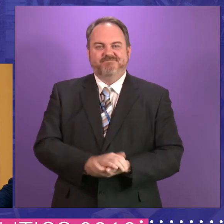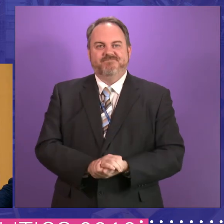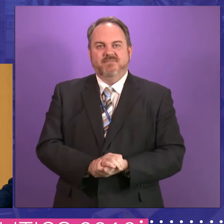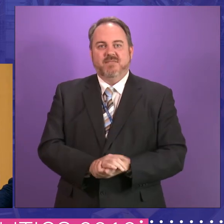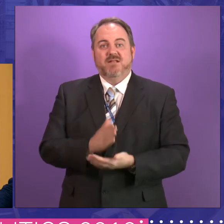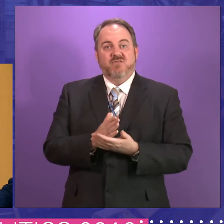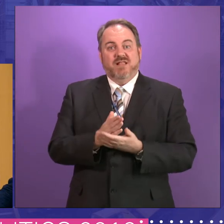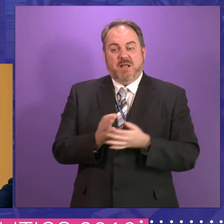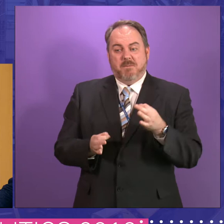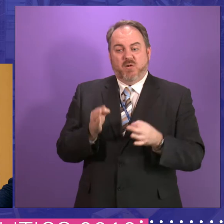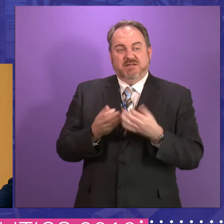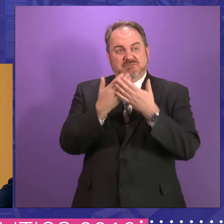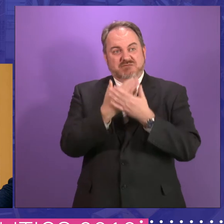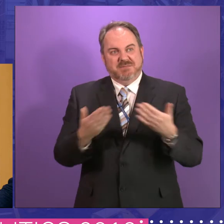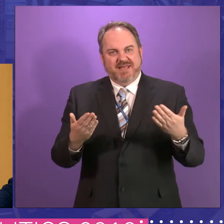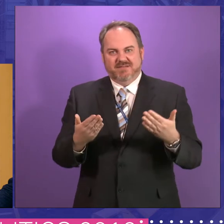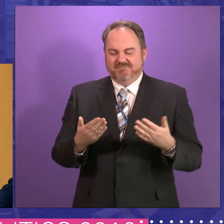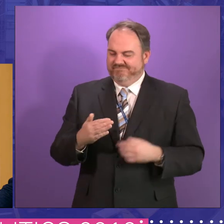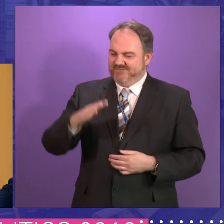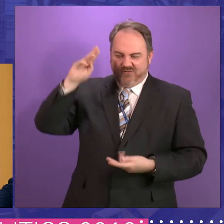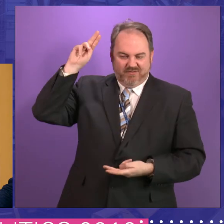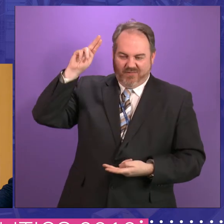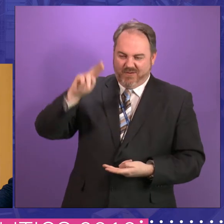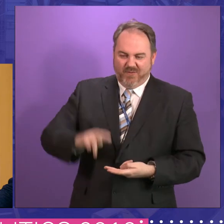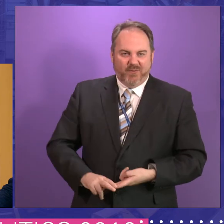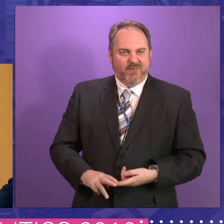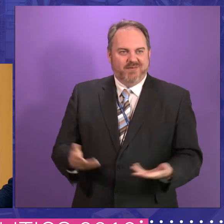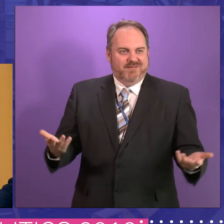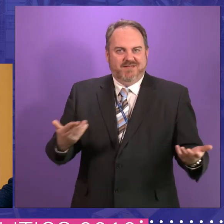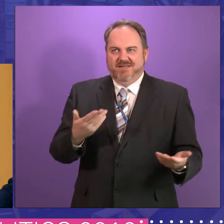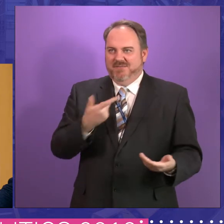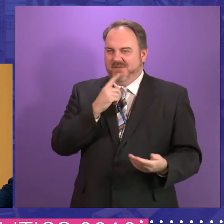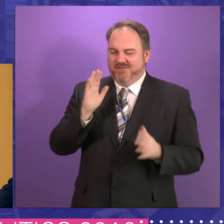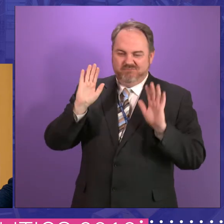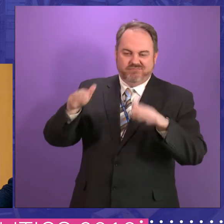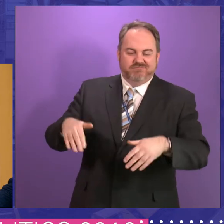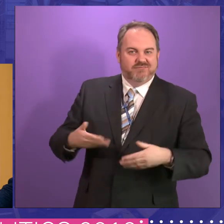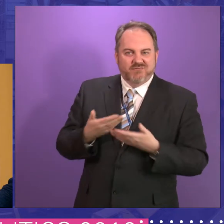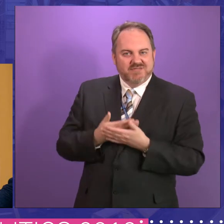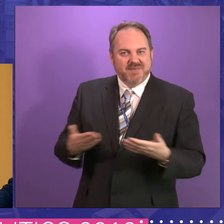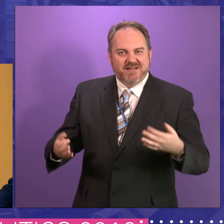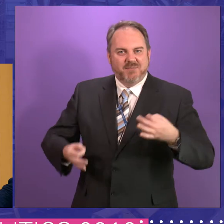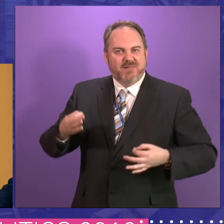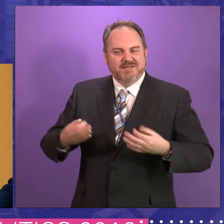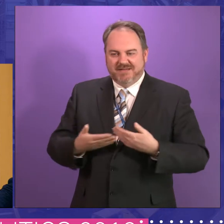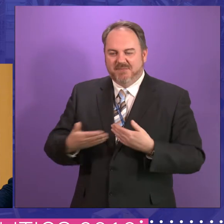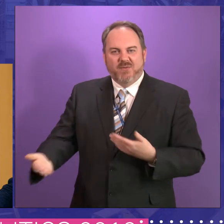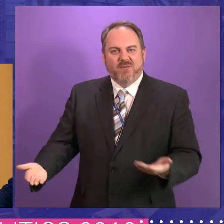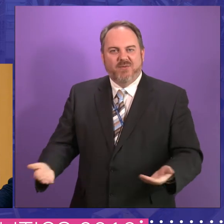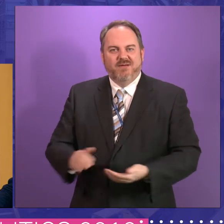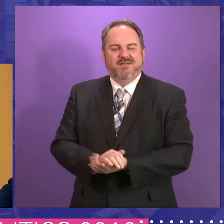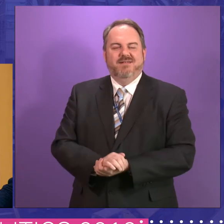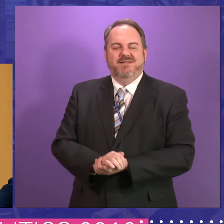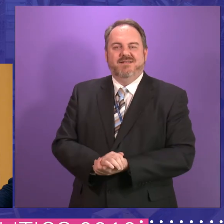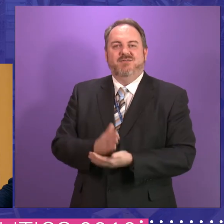the integrity of politics. It's very damaging to it. I think we all want to see a situation where one way or the other's